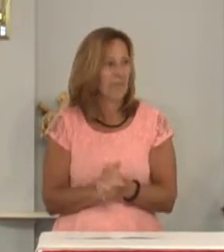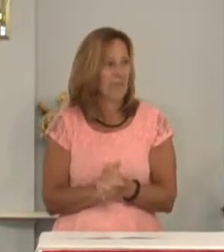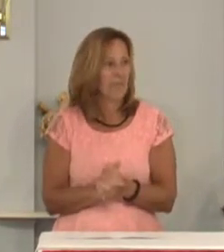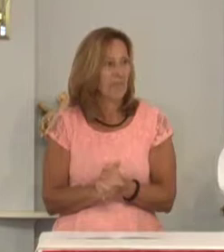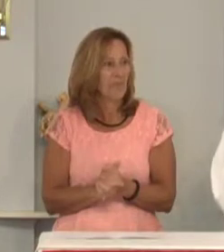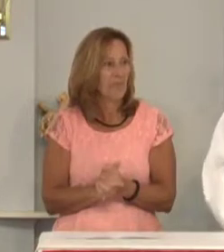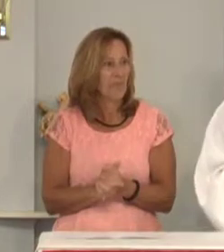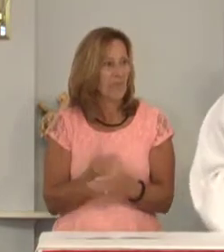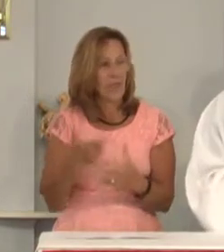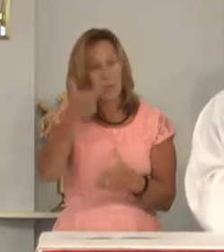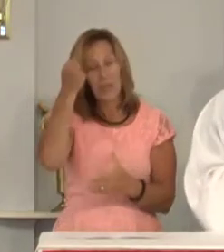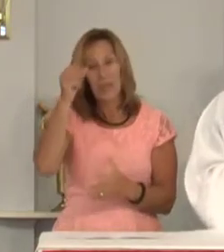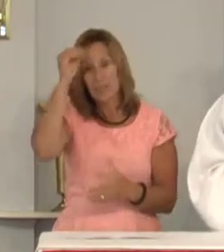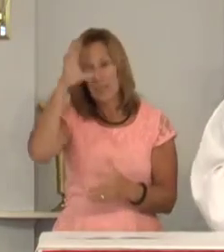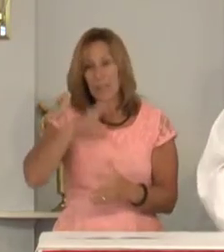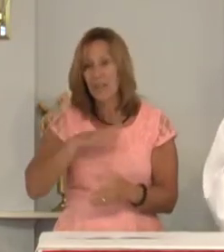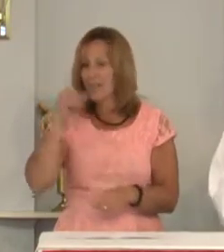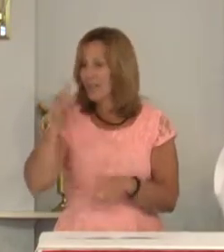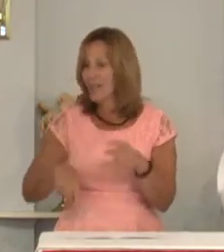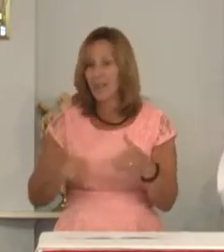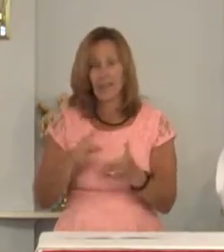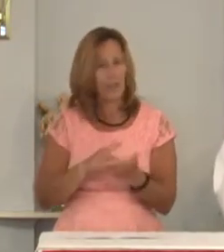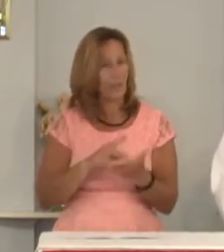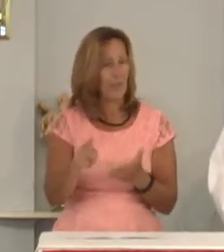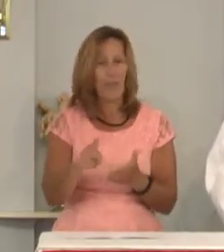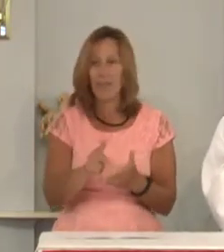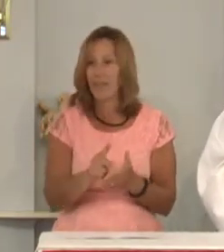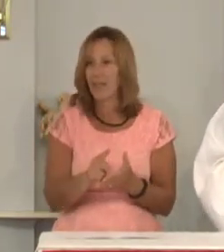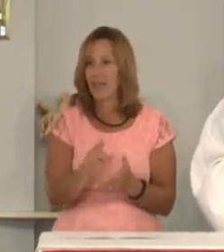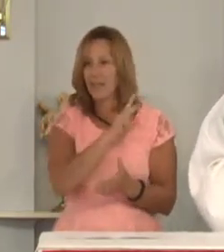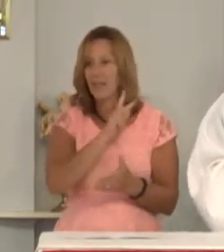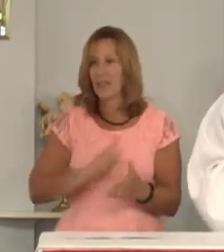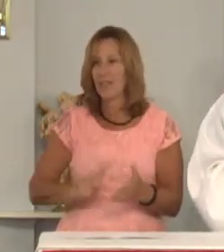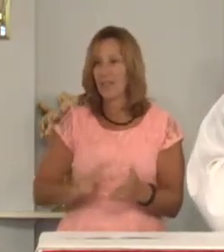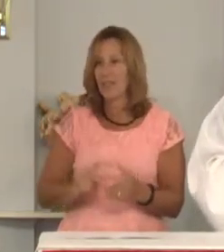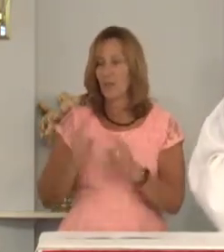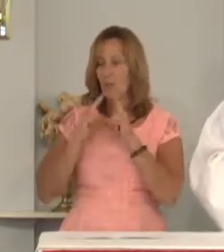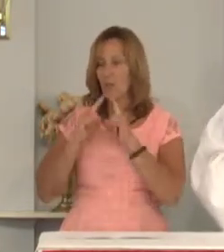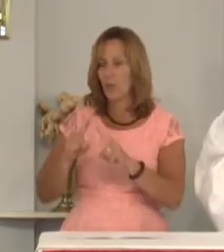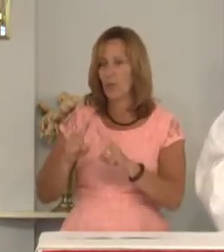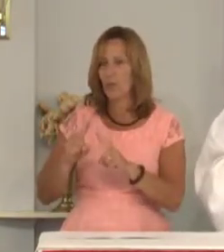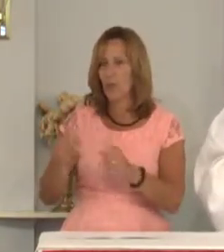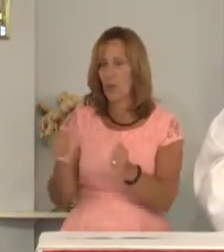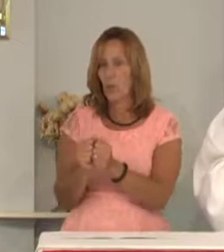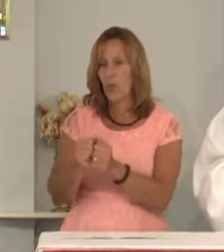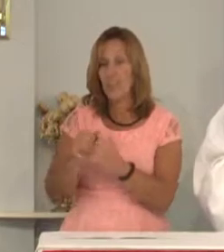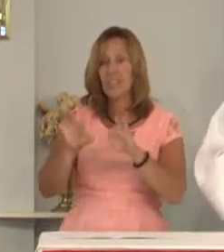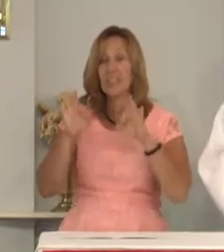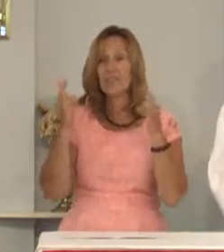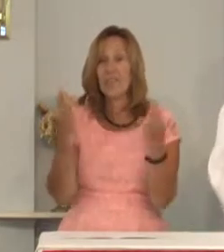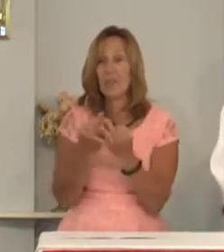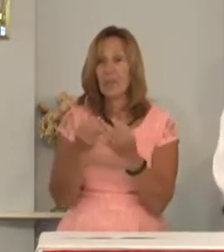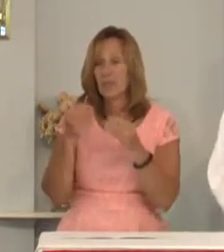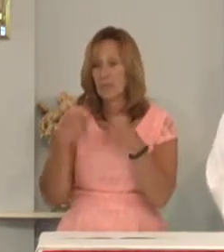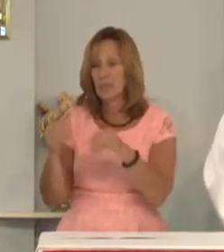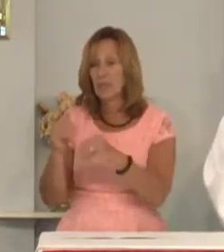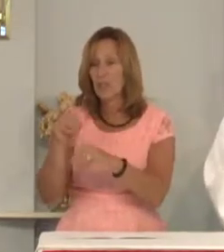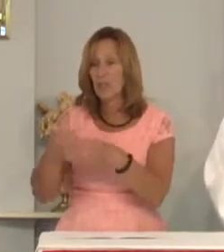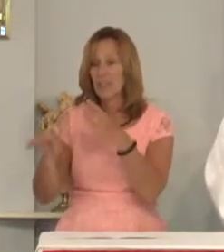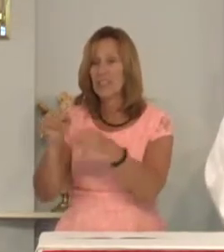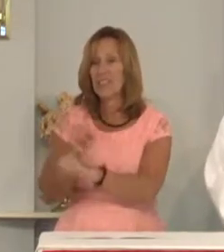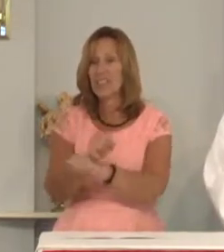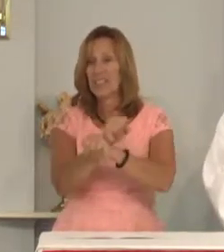And because the man cannot pay the king orders him with his family to be sold into